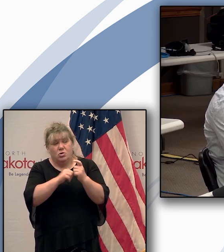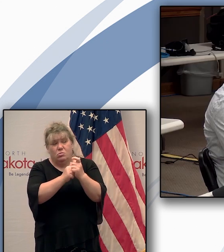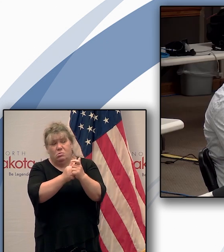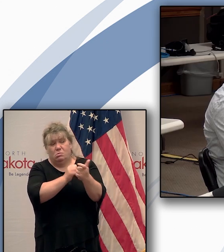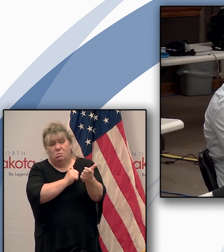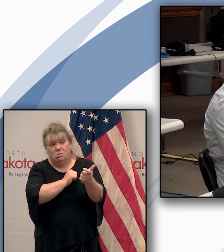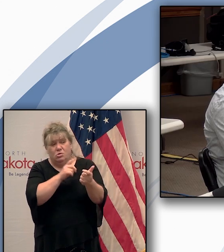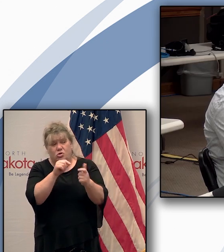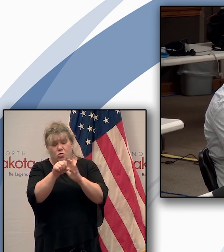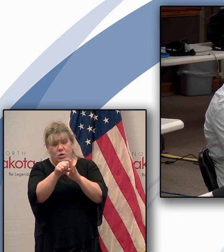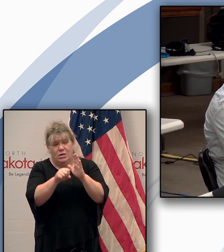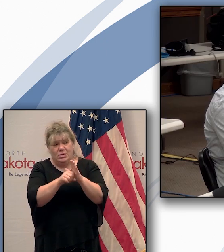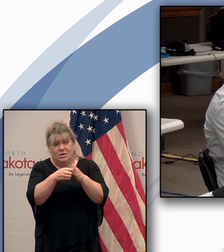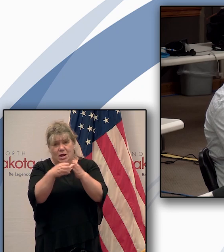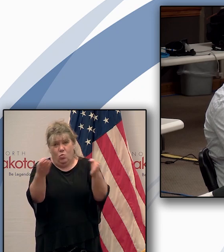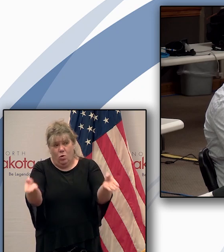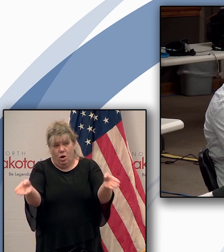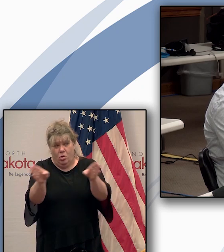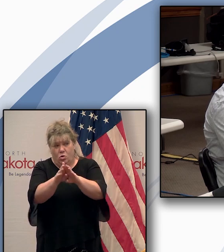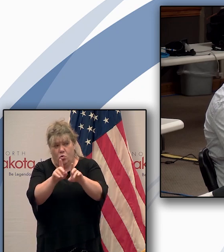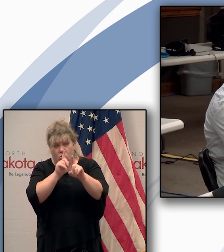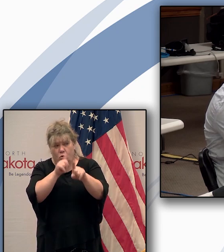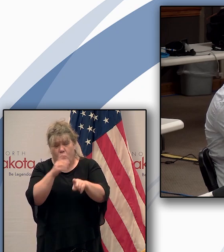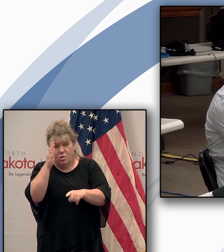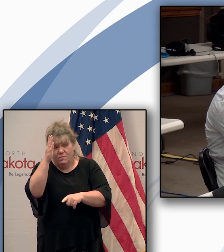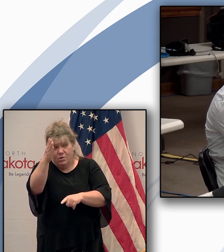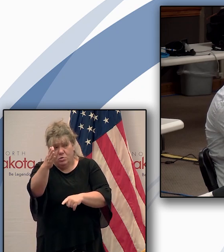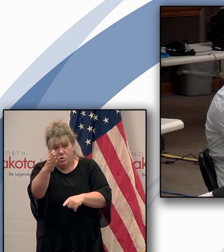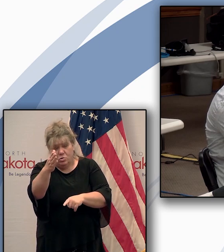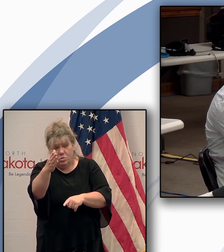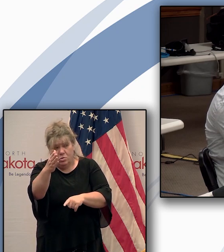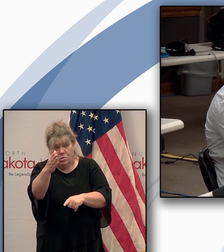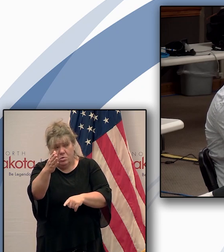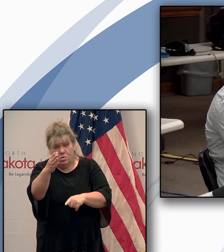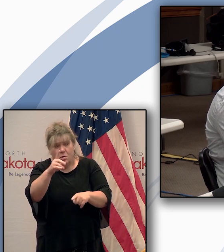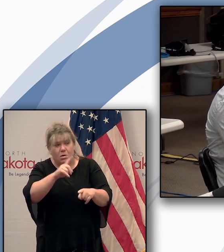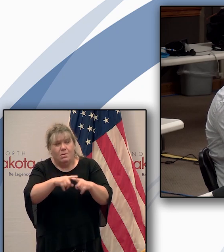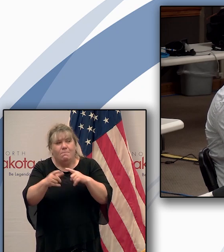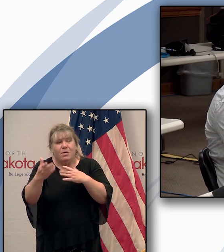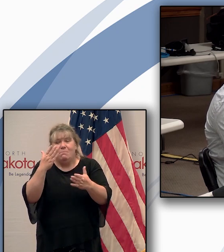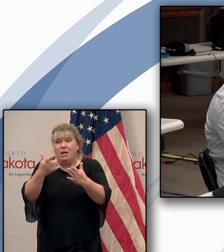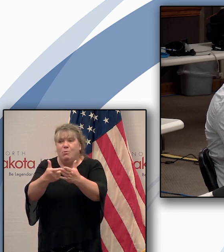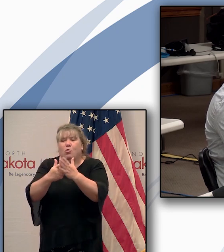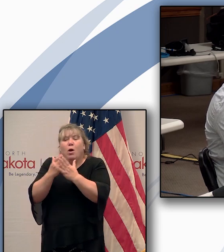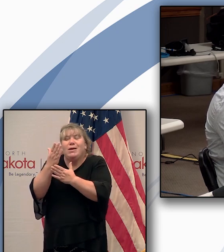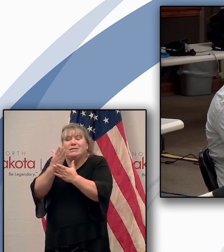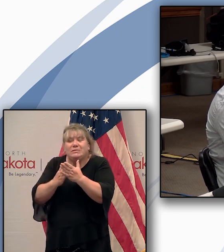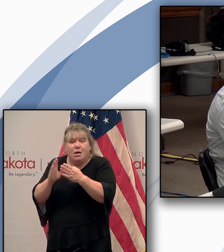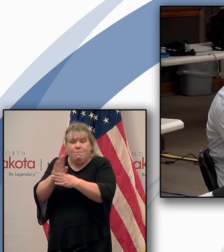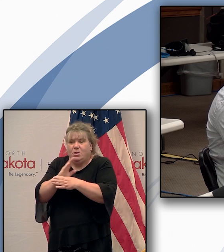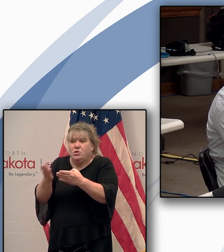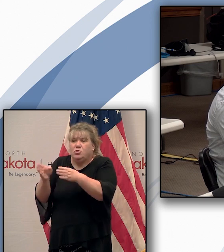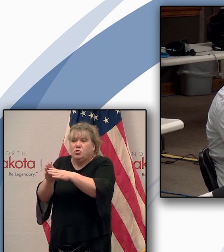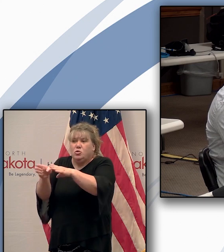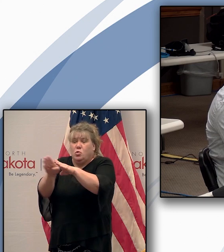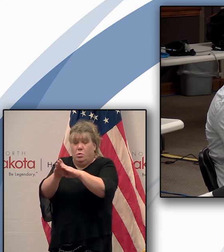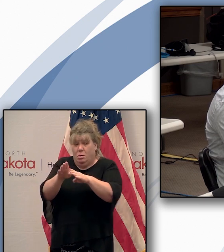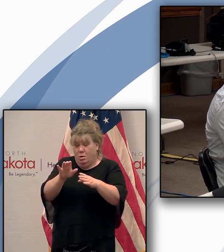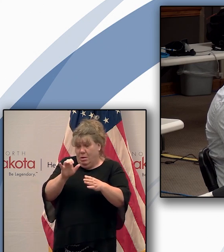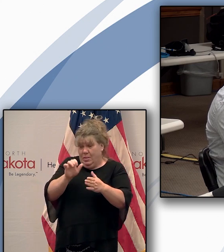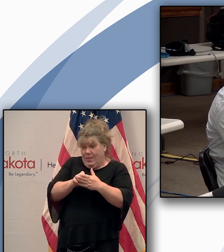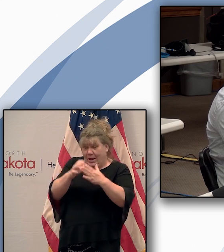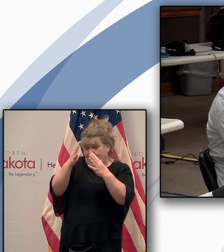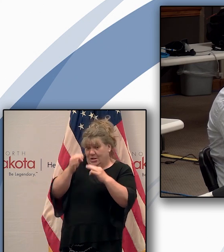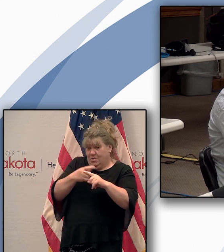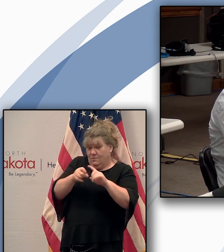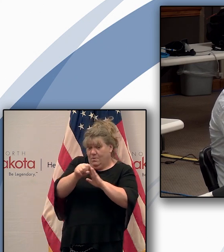doing another statewide closure order in the future, but you might be targeted orders for certain workplaces. Would those come from the state health officer